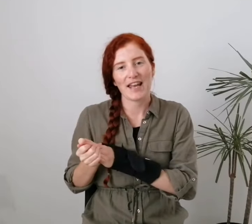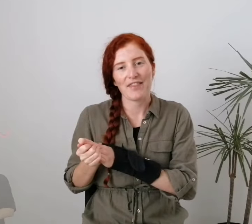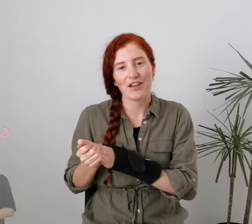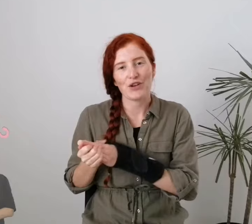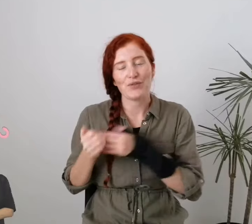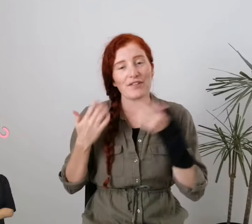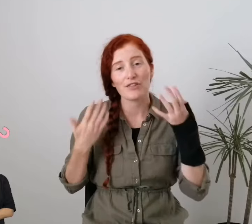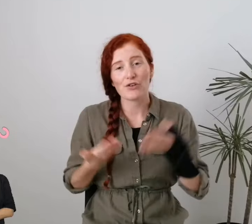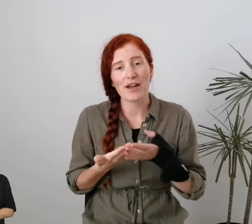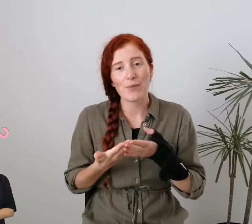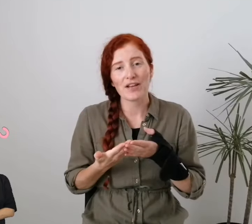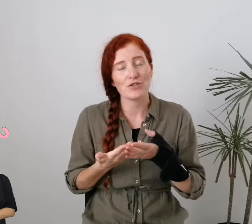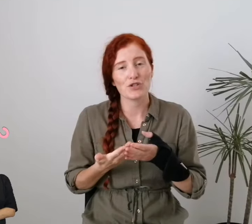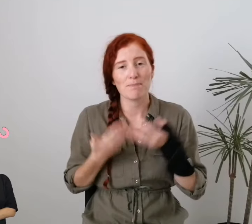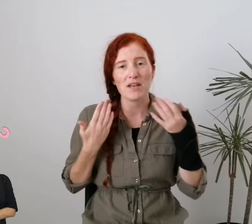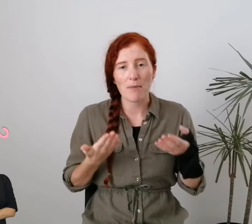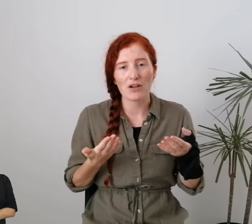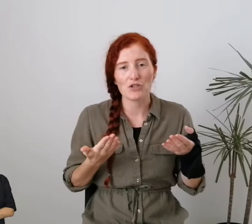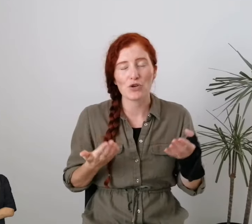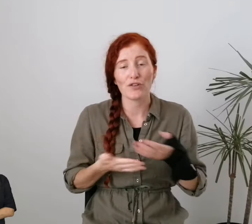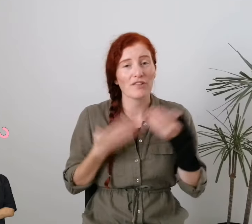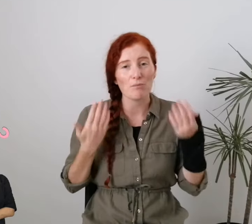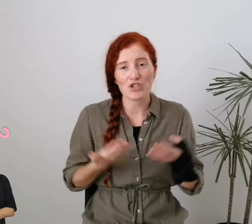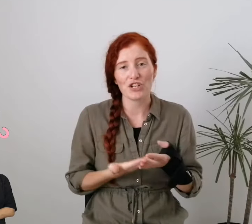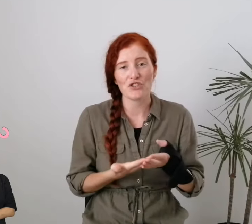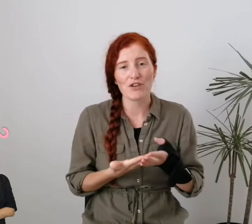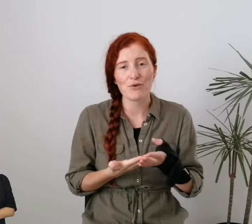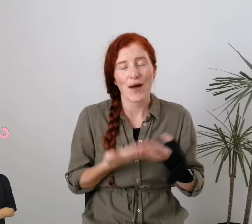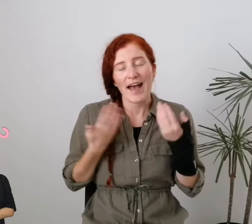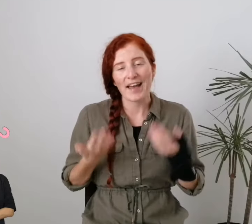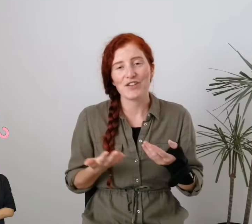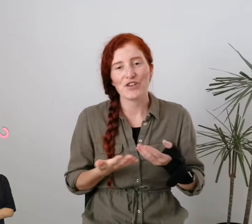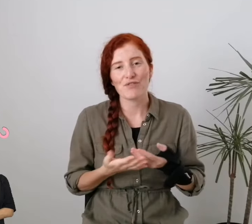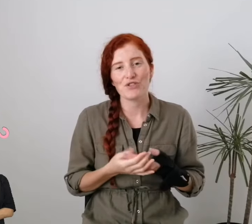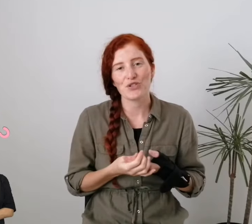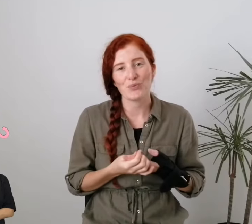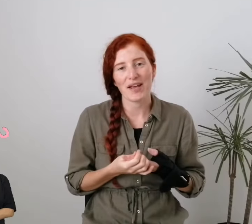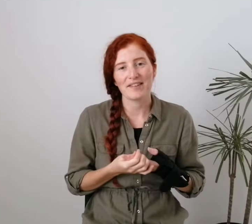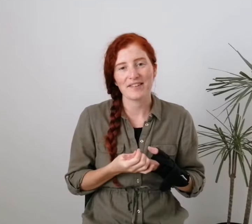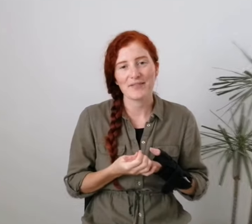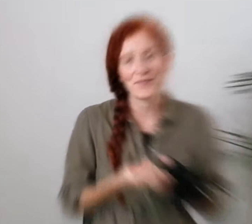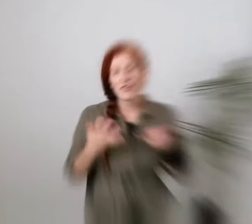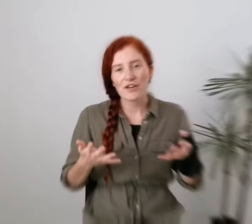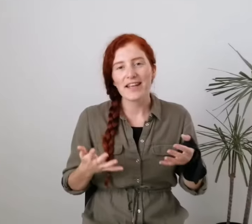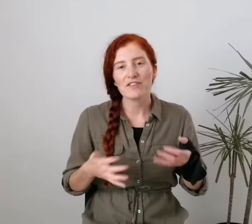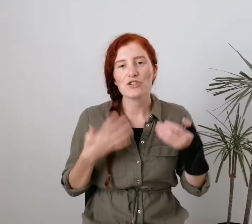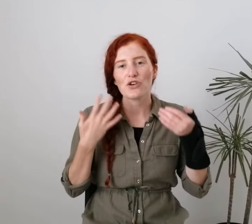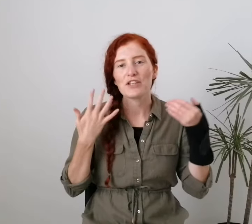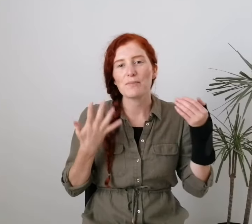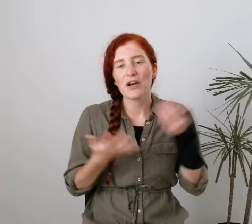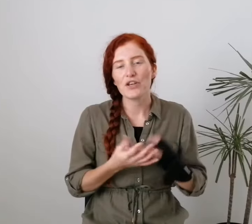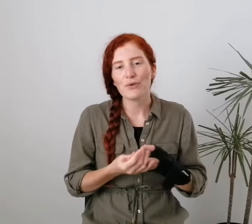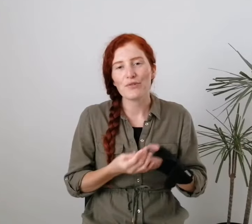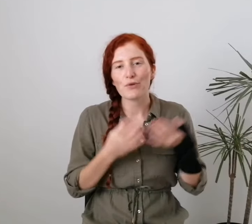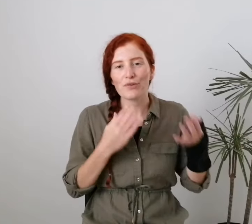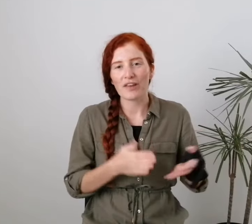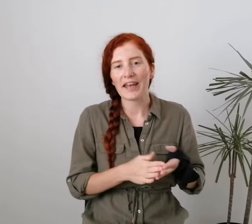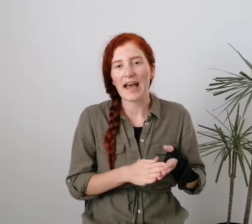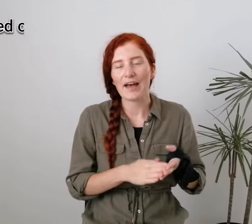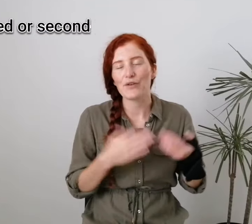anything new. This is a great way to just minimize your consumption in general and in turn reduce waste. Three is to try to buy used or secondhand